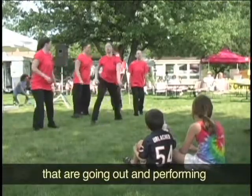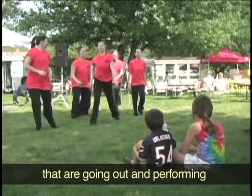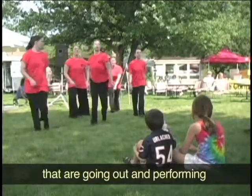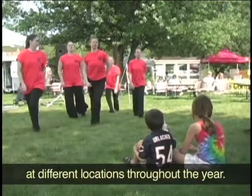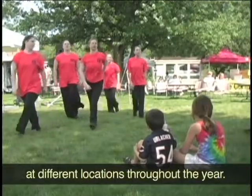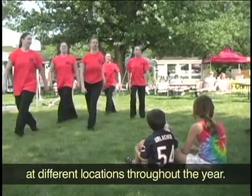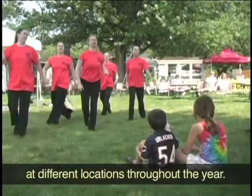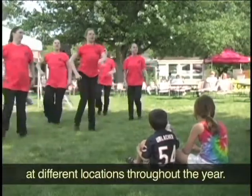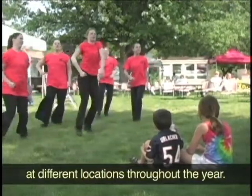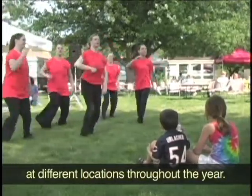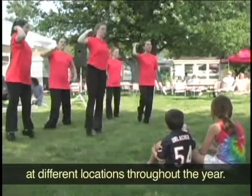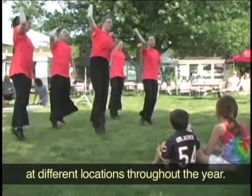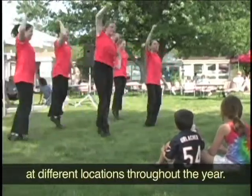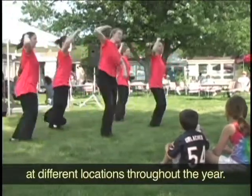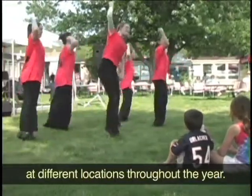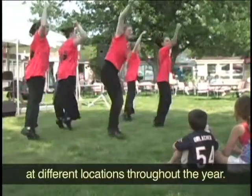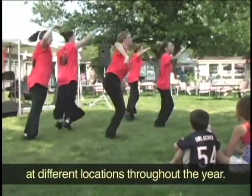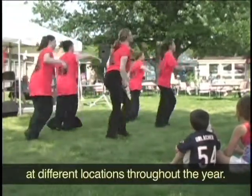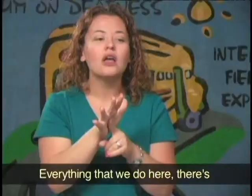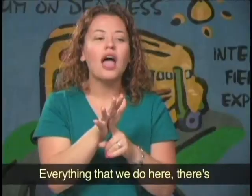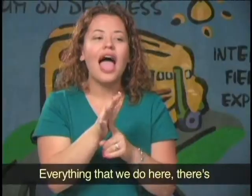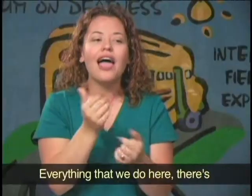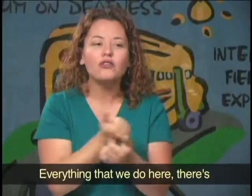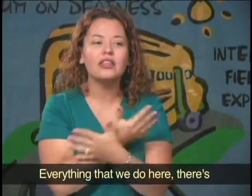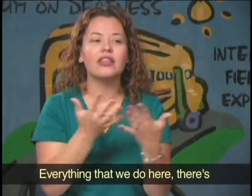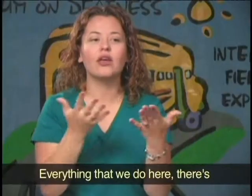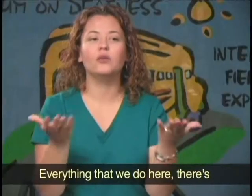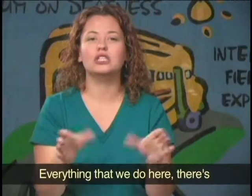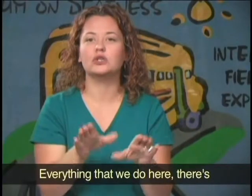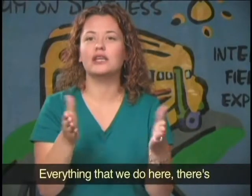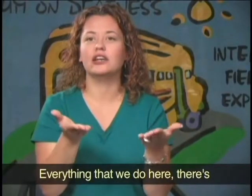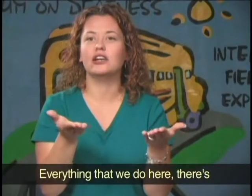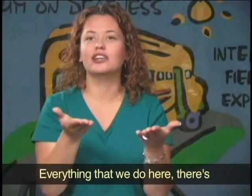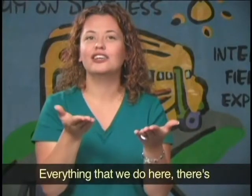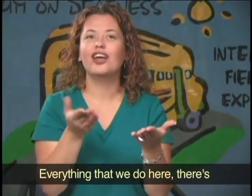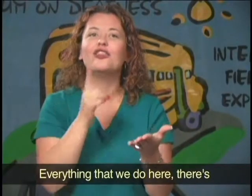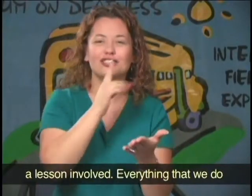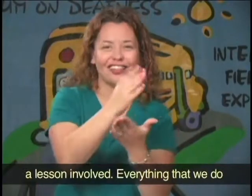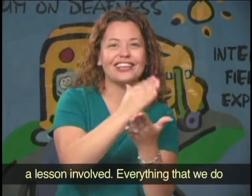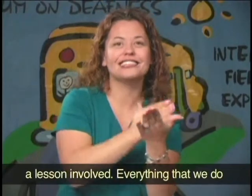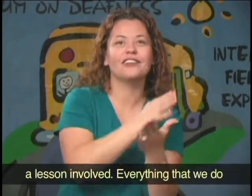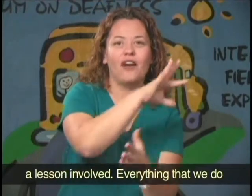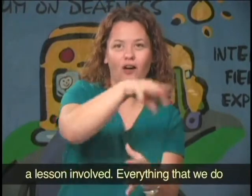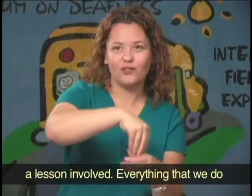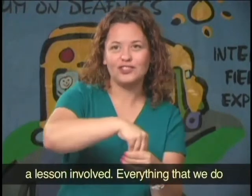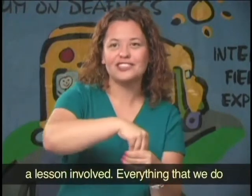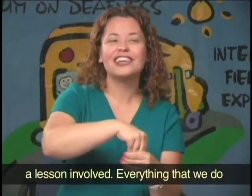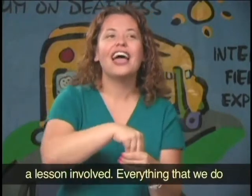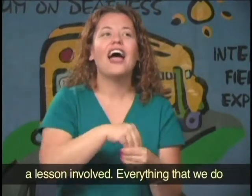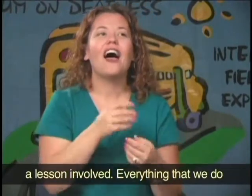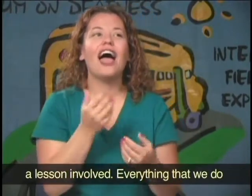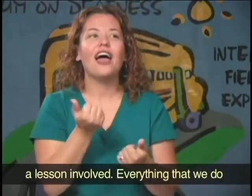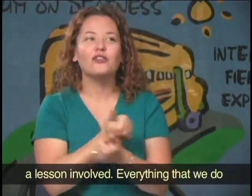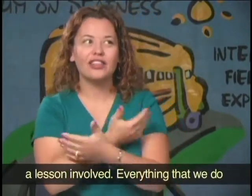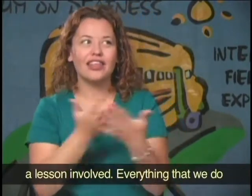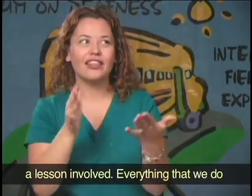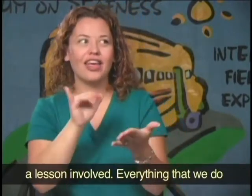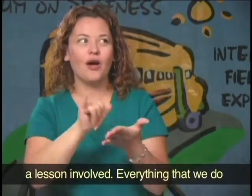at different locations throughout the year. Everything that we do here there's a lesson involved. Everything that